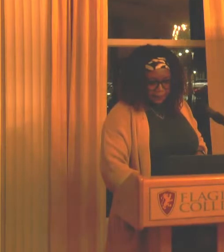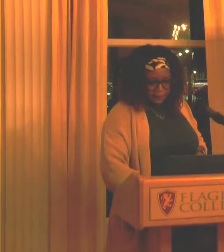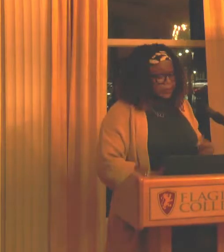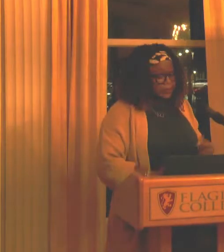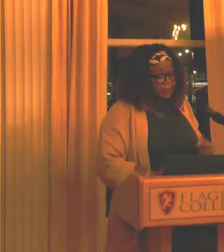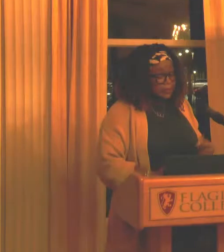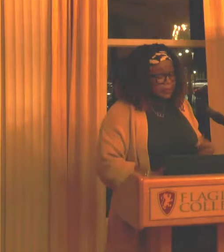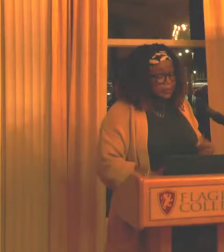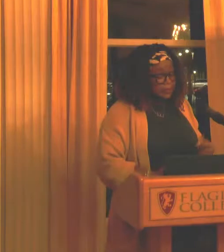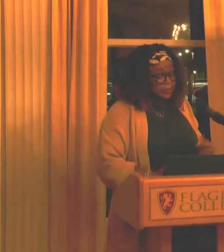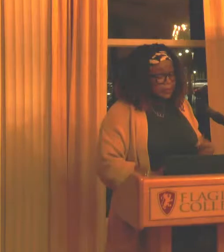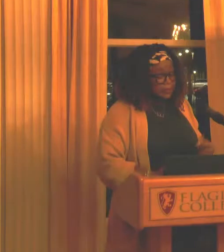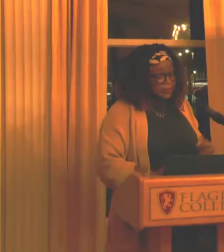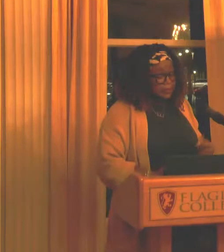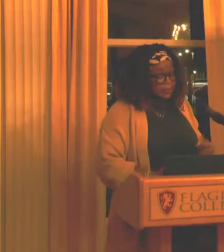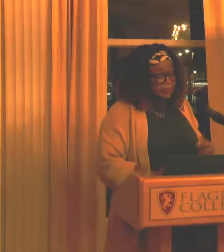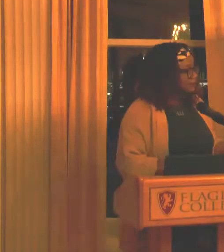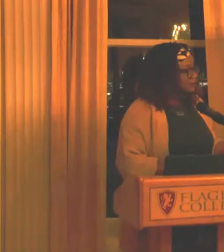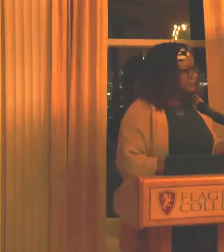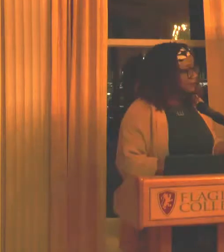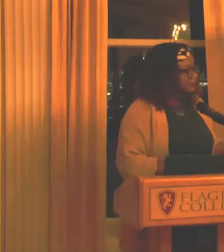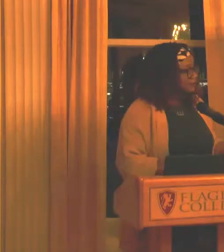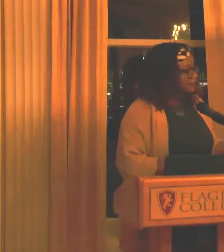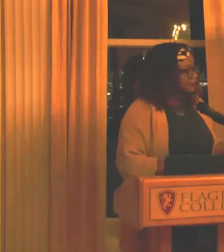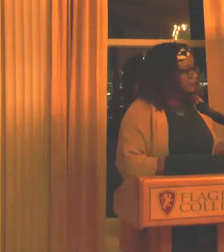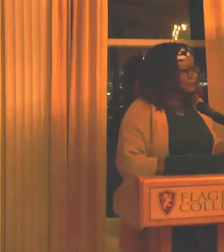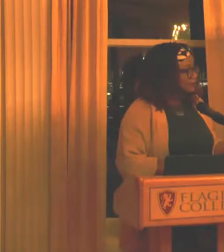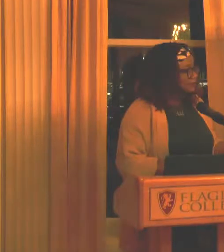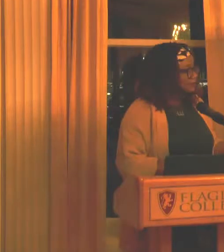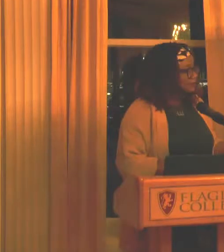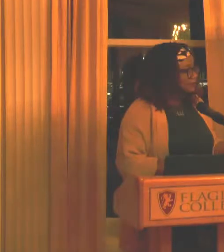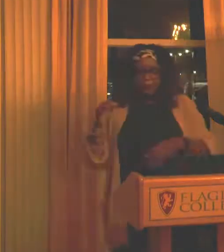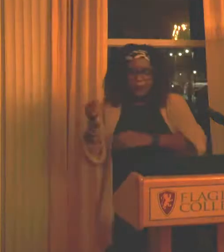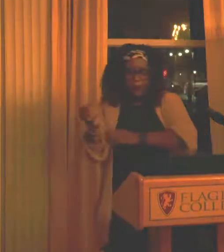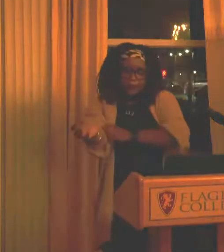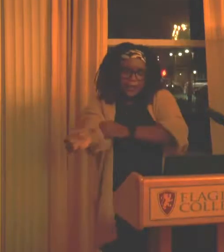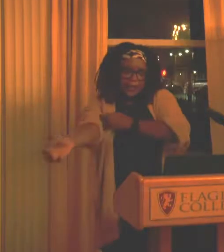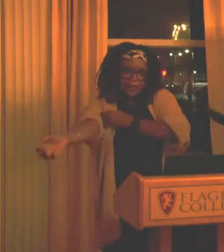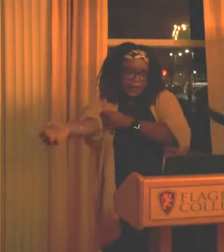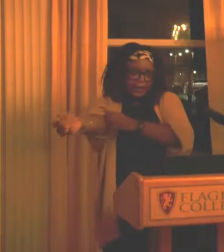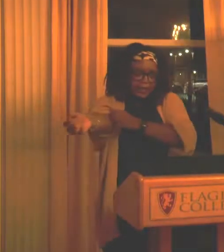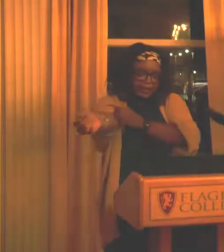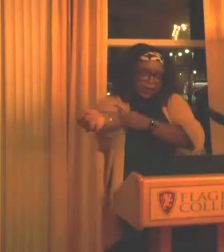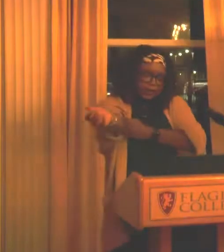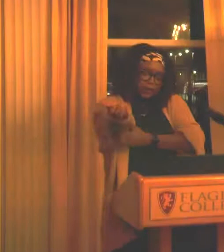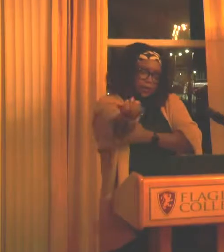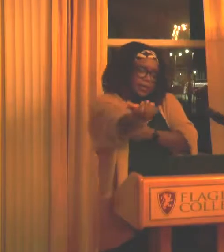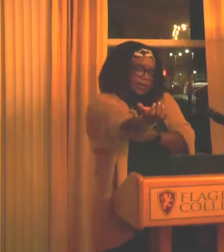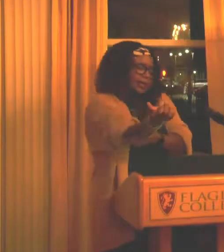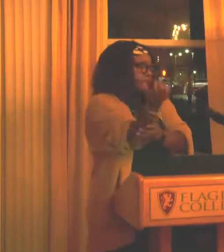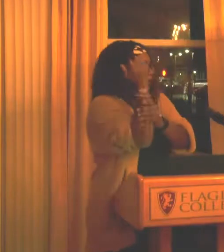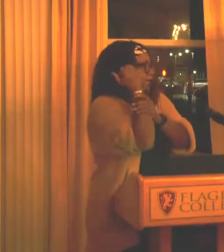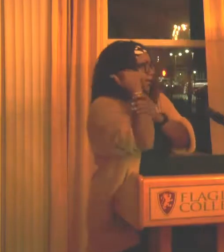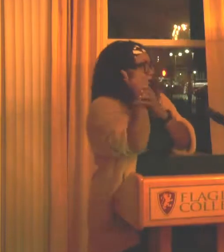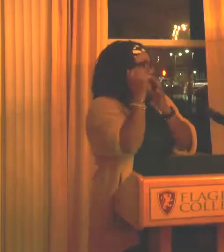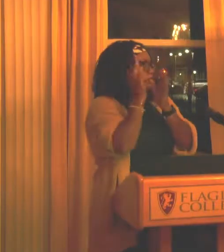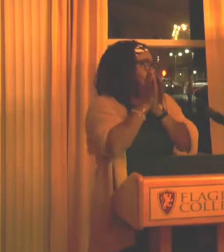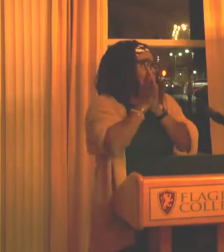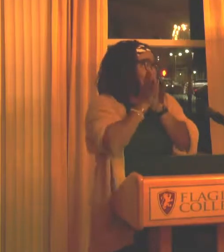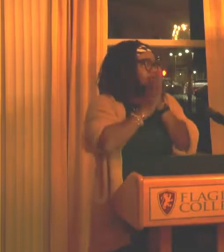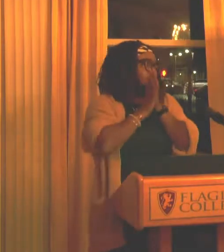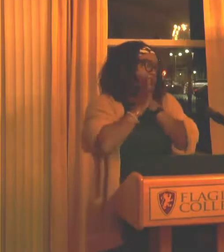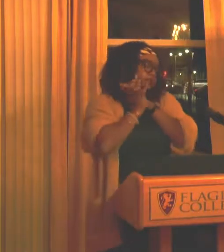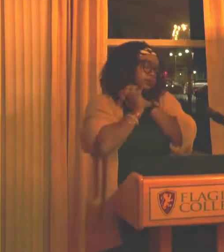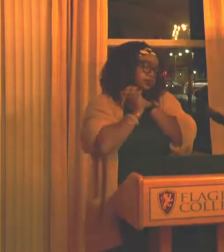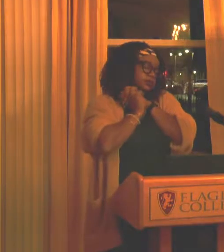And then the same thing happened for me. I used to fuss all the time about being a kid and not really being able